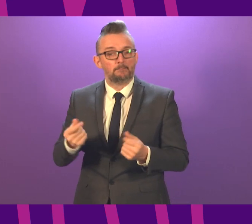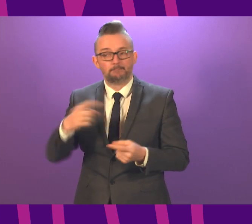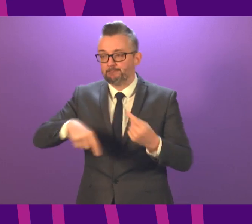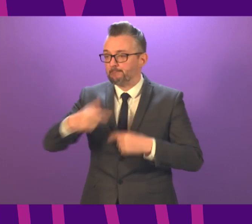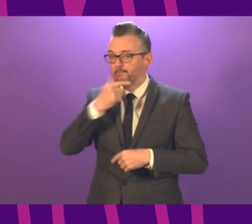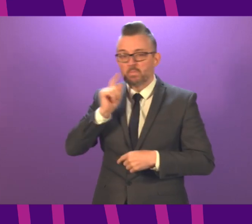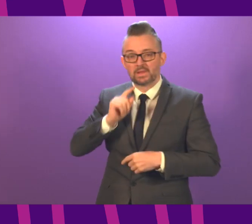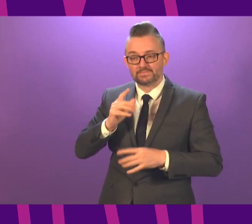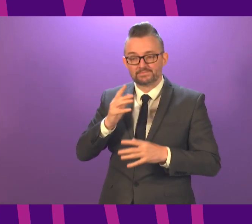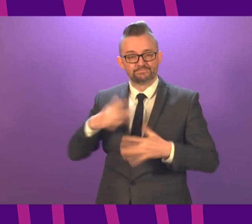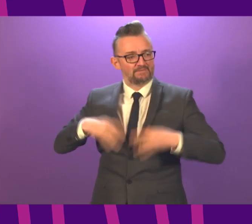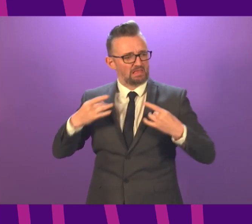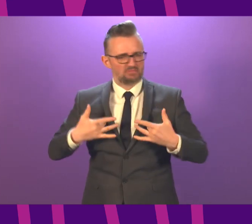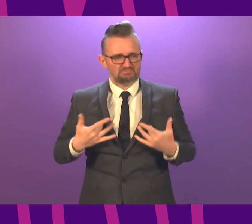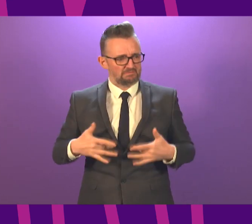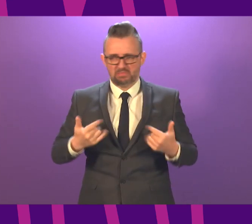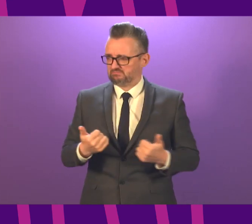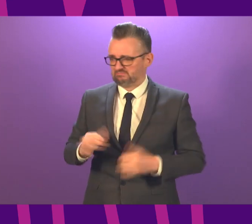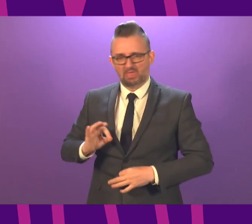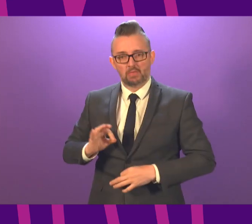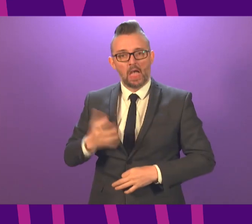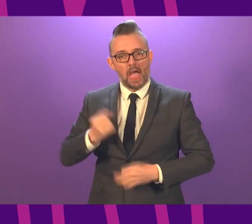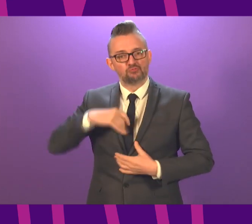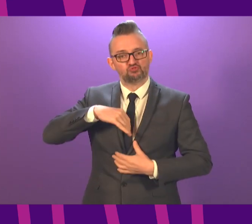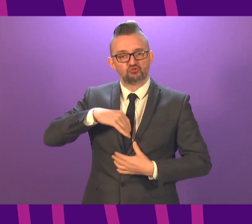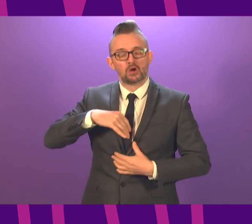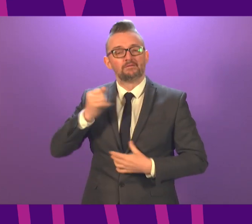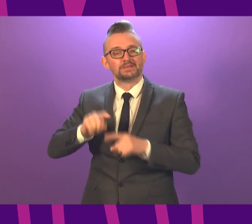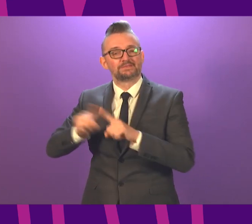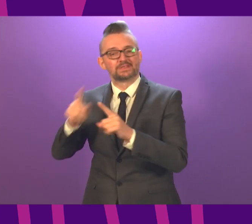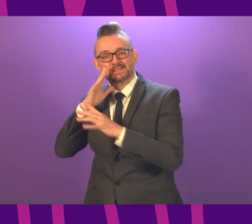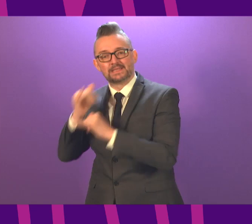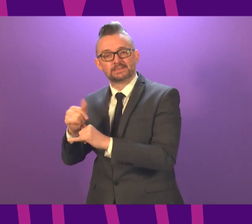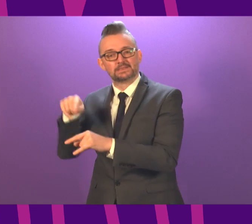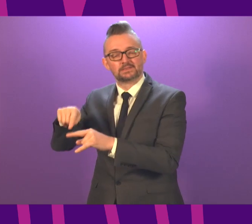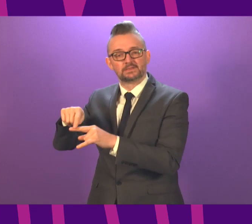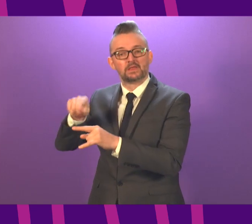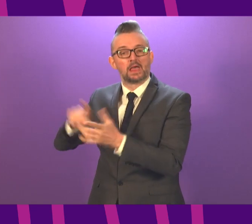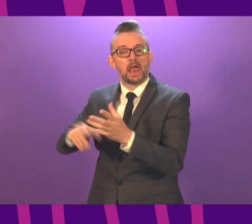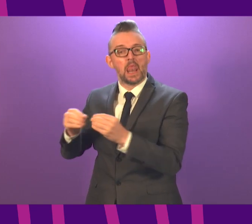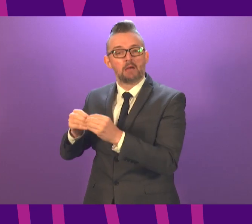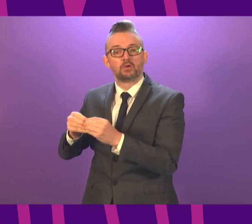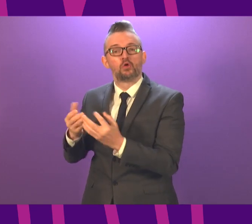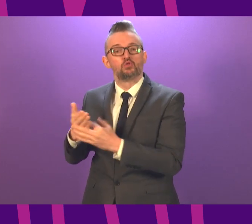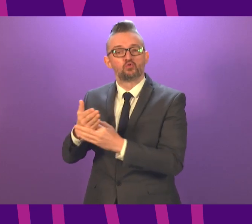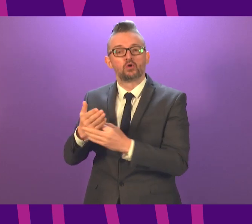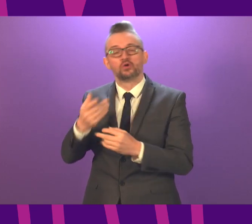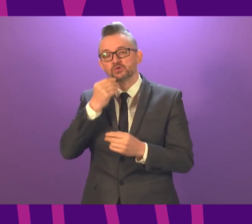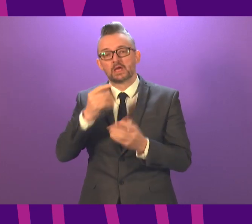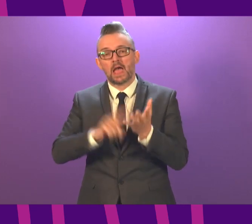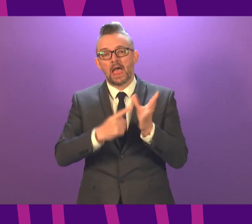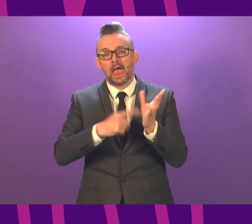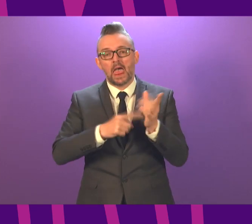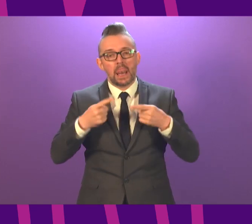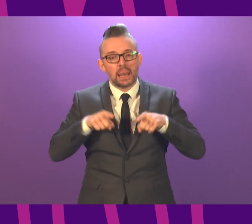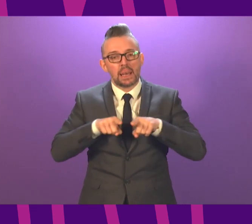asymptomatic testing is not done through the PCR testing that goes through the laboratory network, some of that is now done by lateral flow testing,